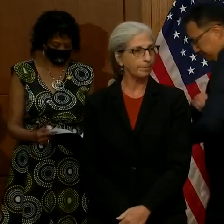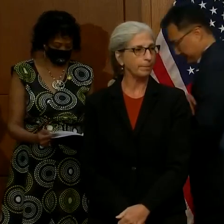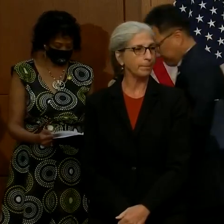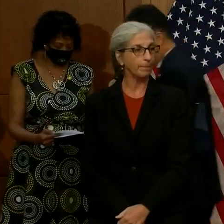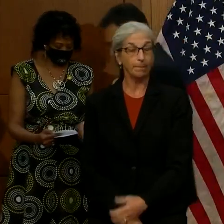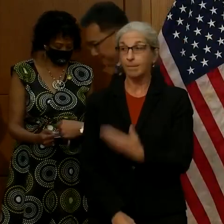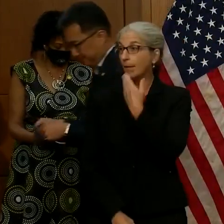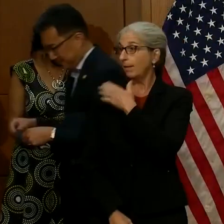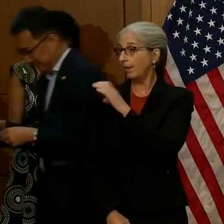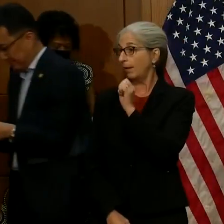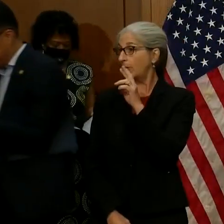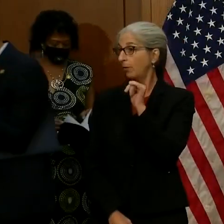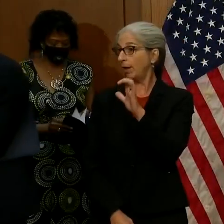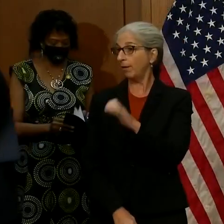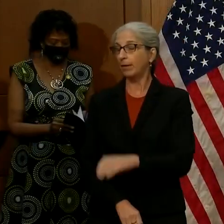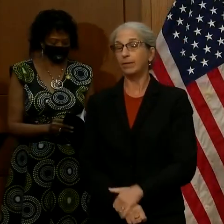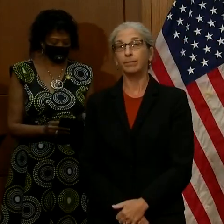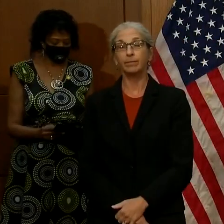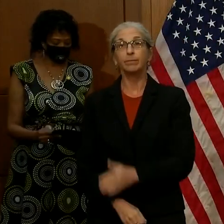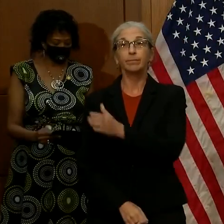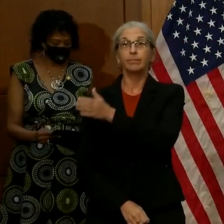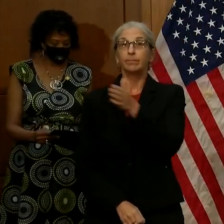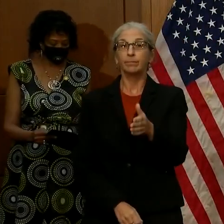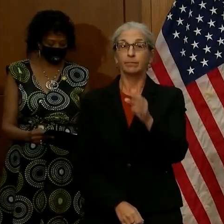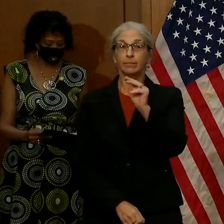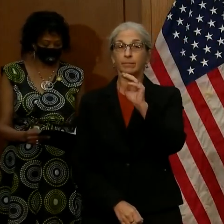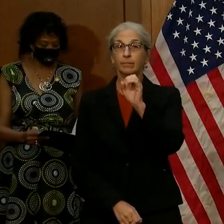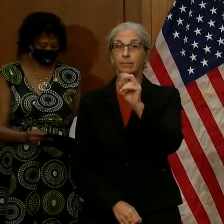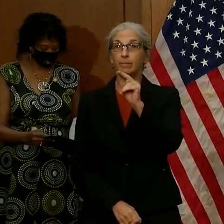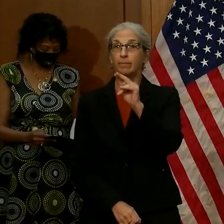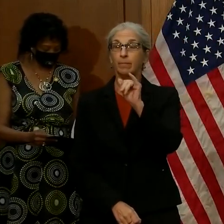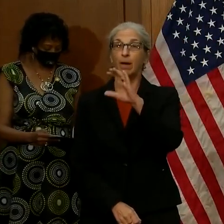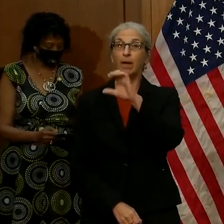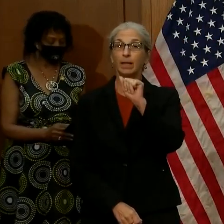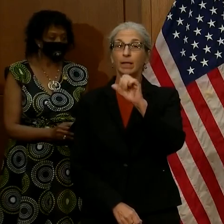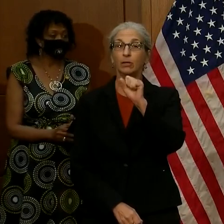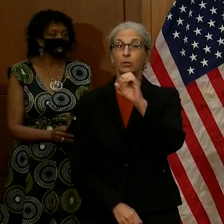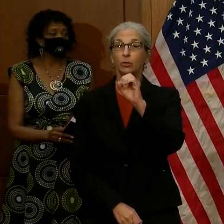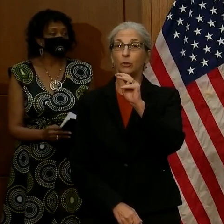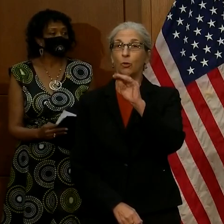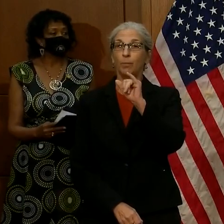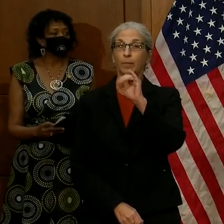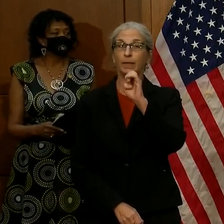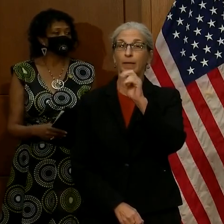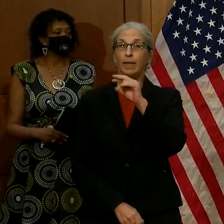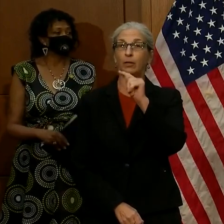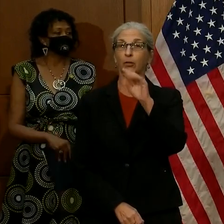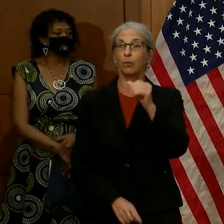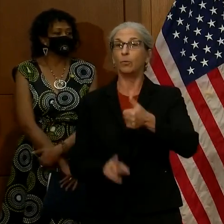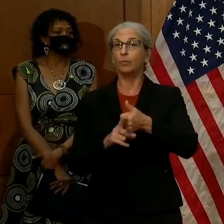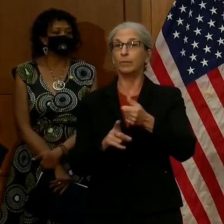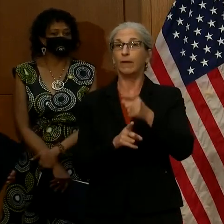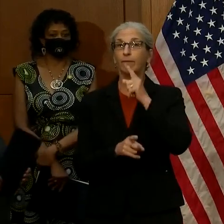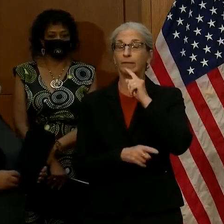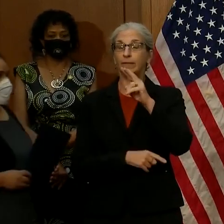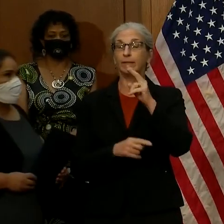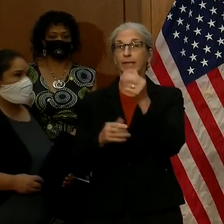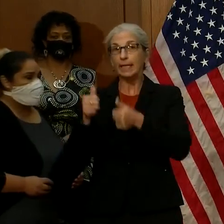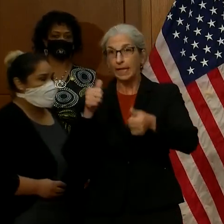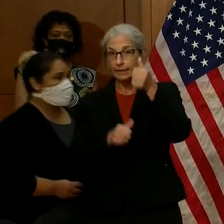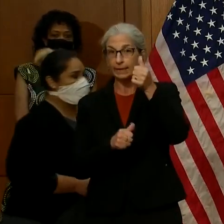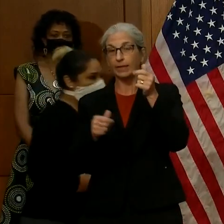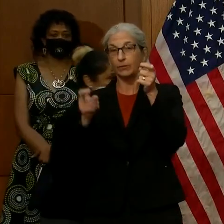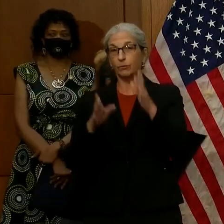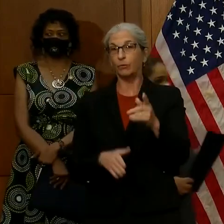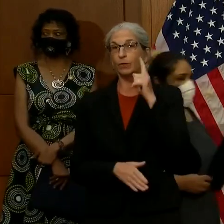Thank you, Eric. Next, joined by Monica Sarmiento. Monica serves as the Executive Director of the Virginia Coalition for Immigrants'